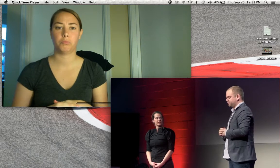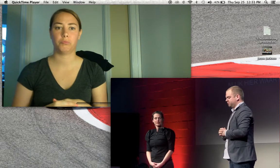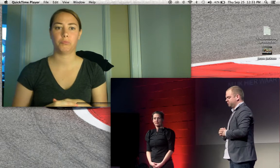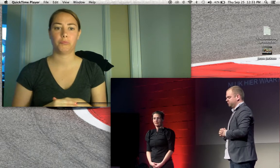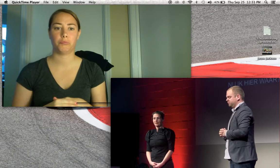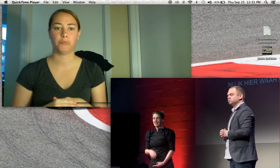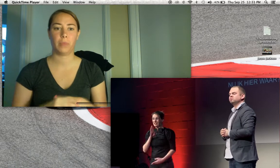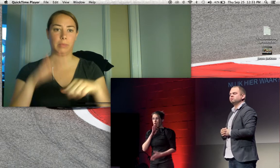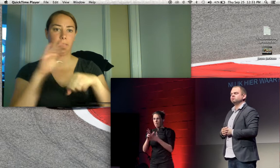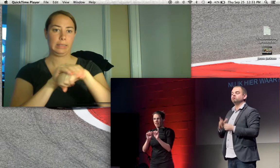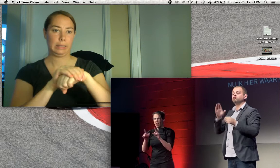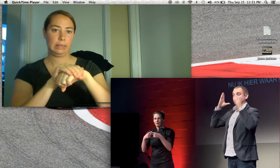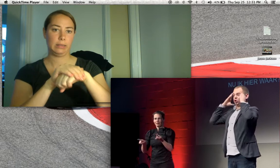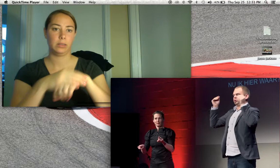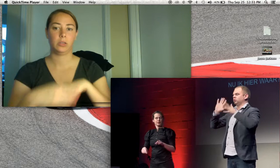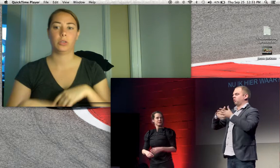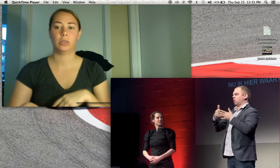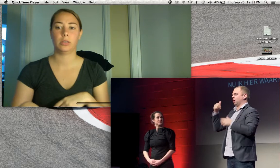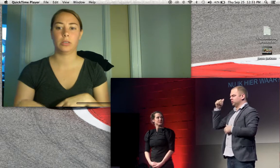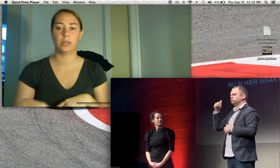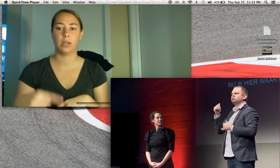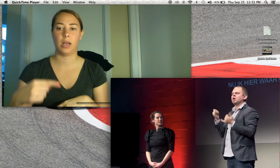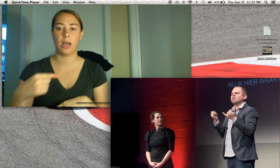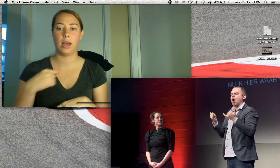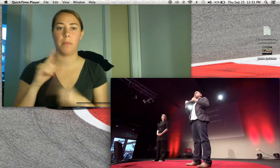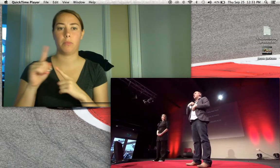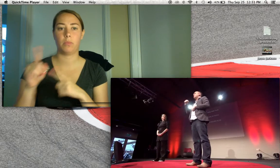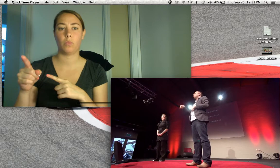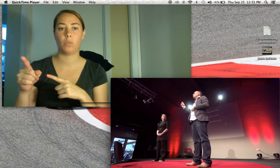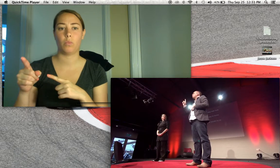to sign that in Dutch sign language, that would be different.